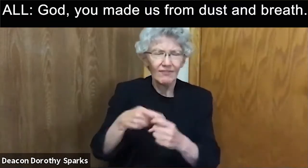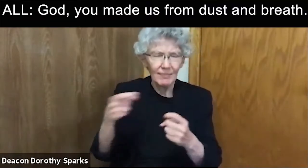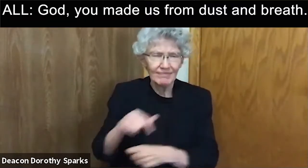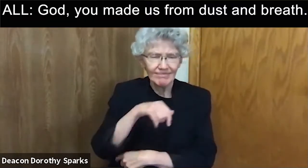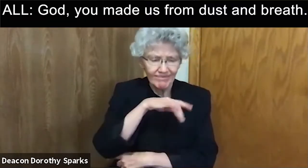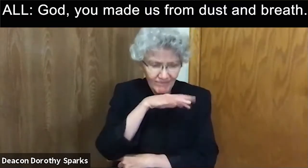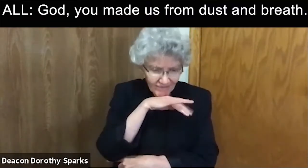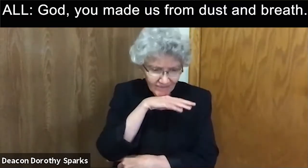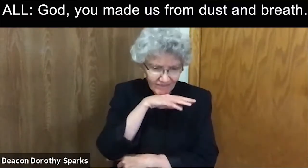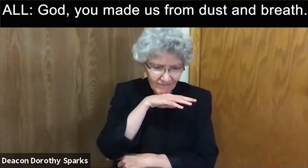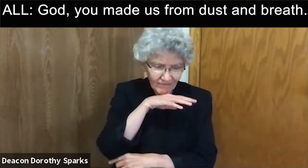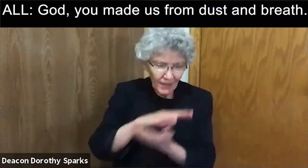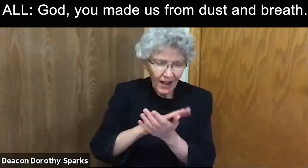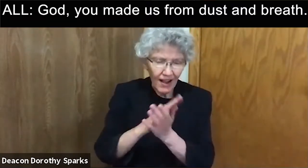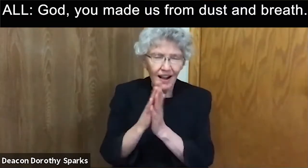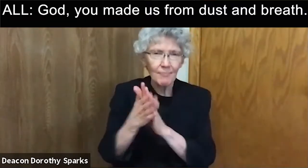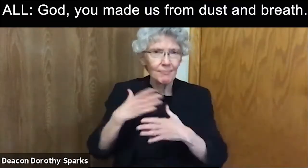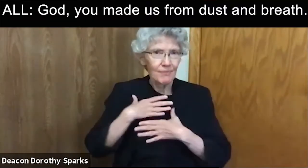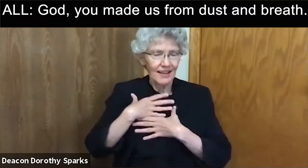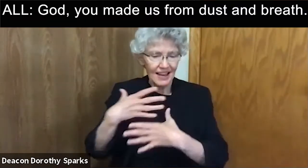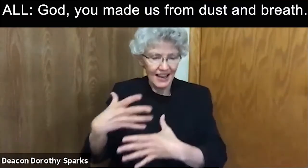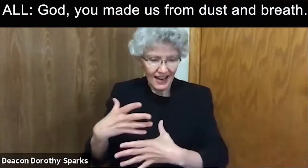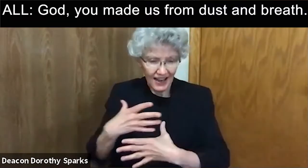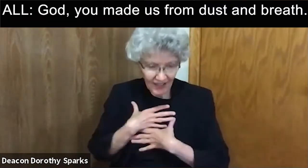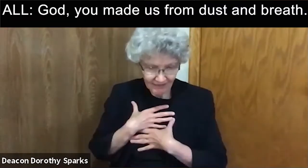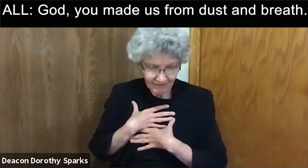God, you made us from dust and breath.